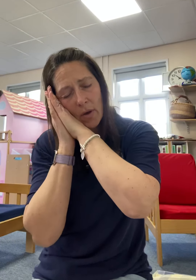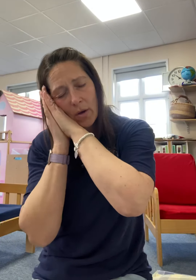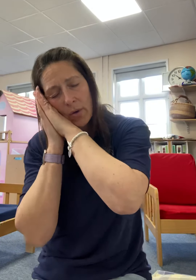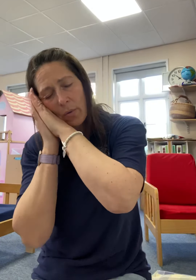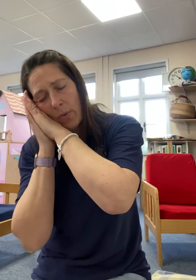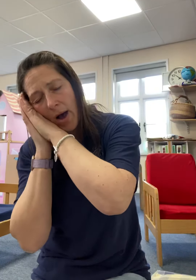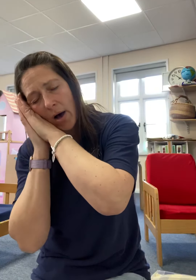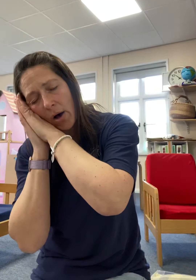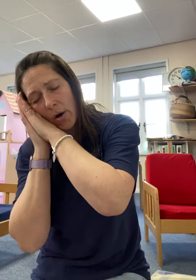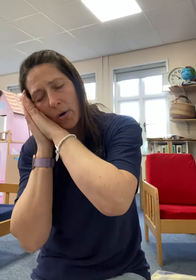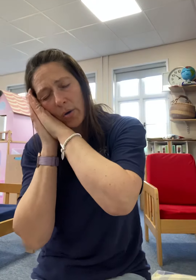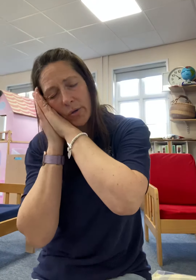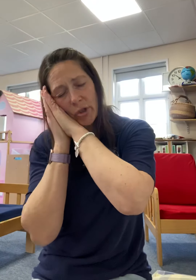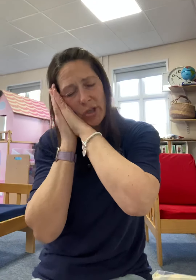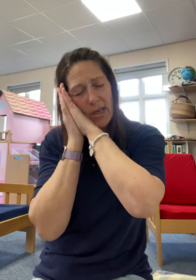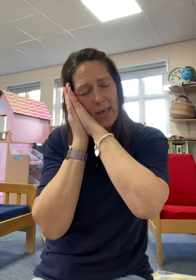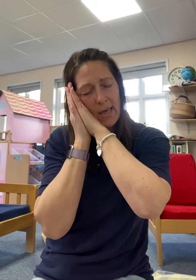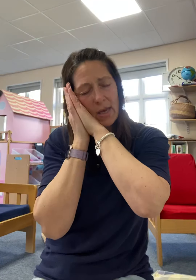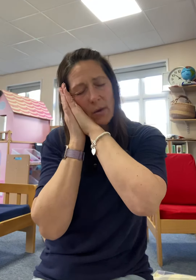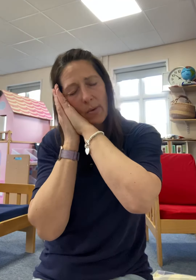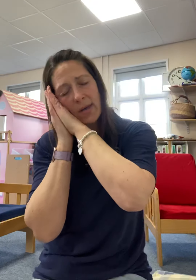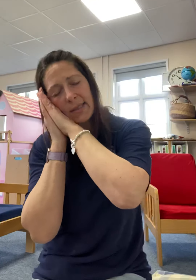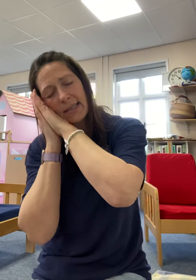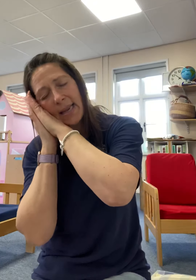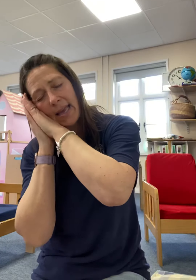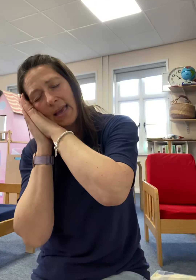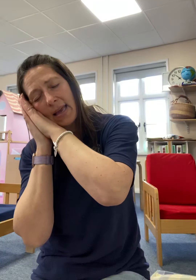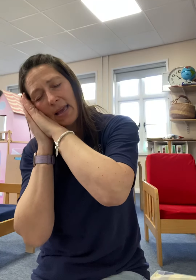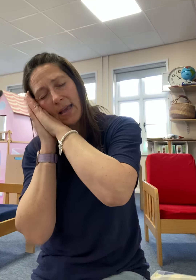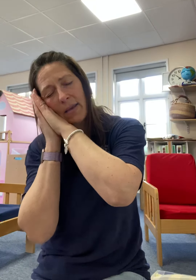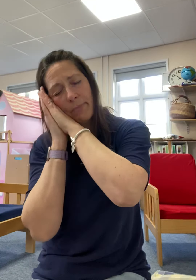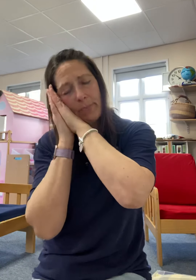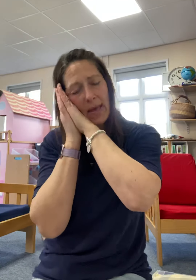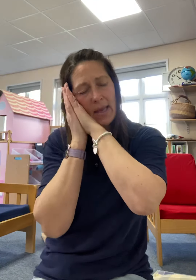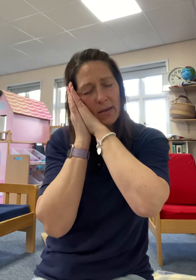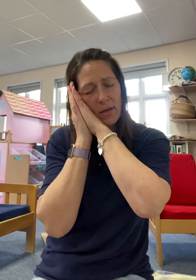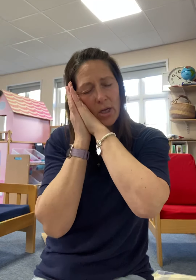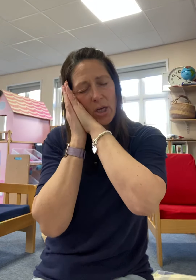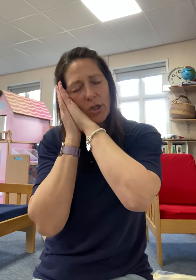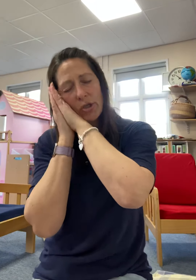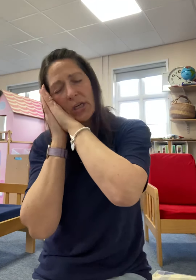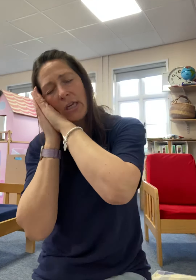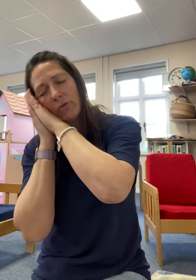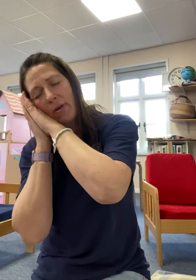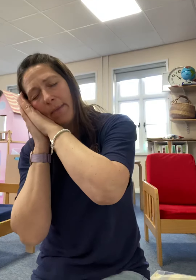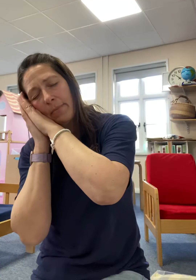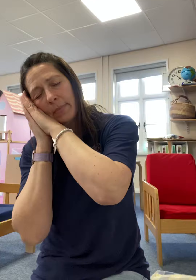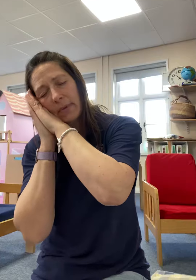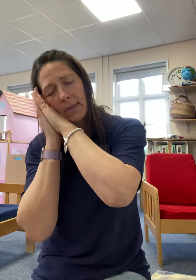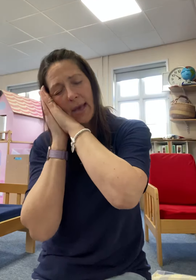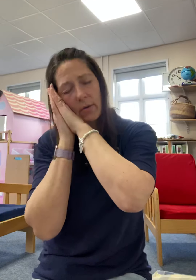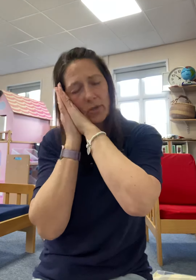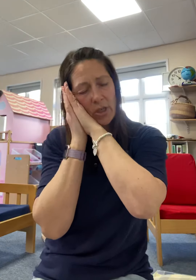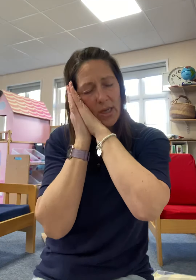While she was sleeping she dreamt that she